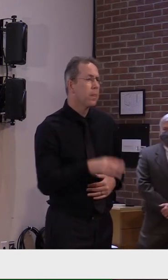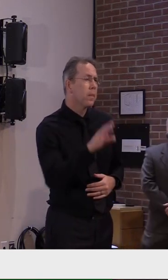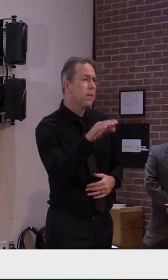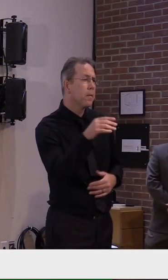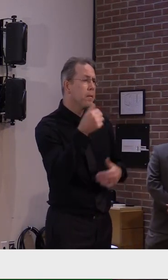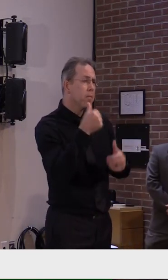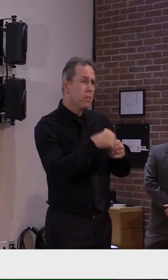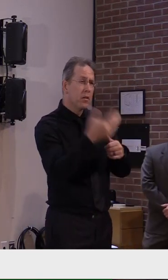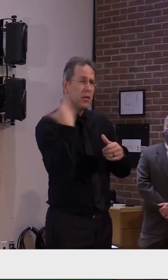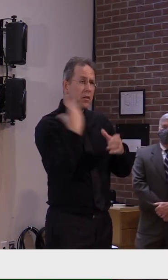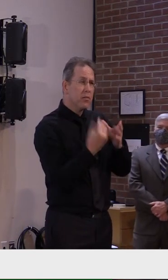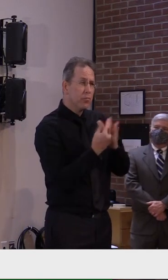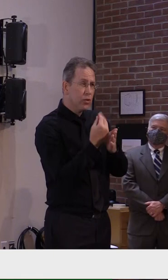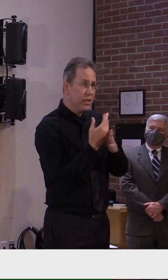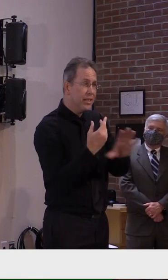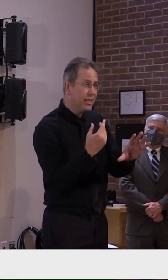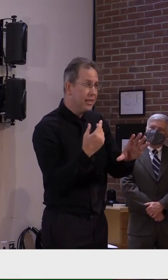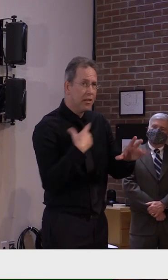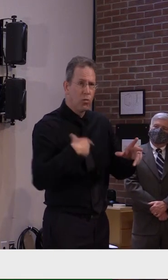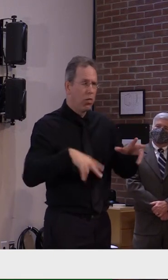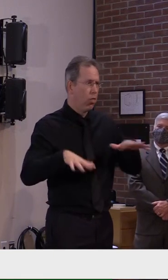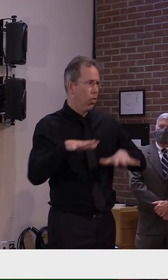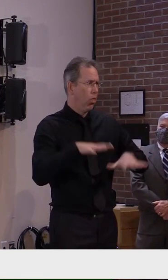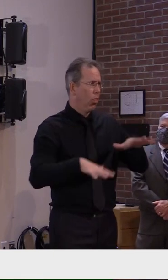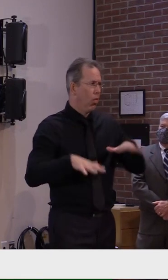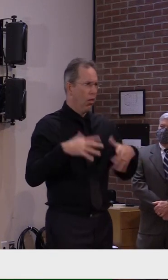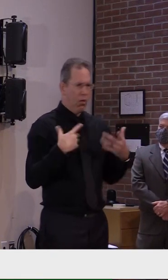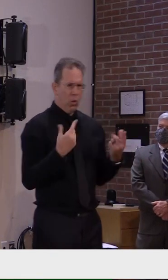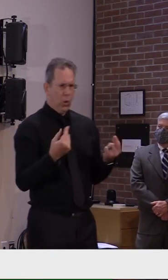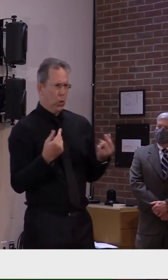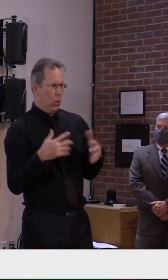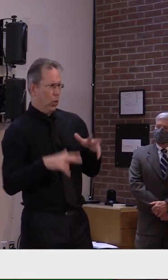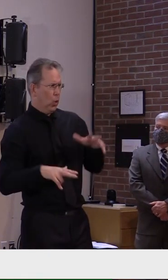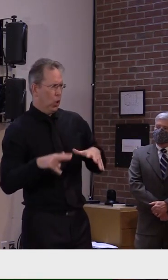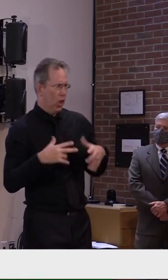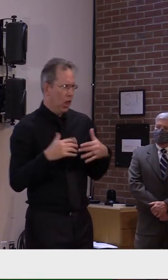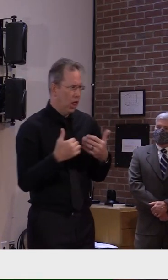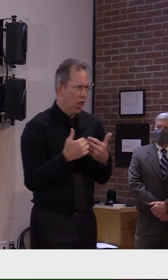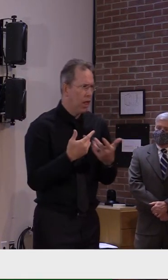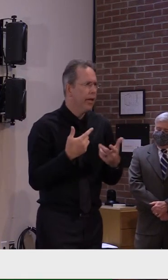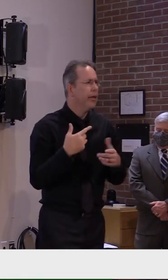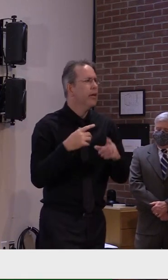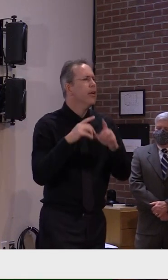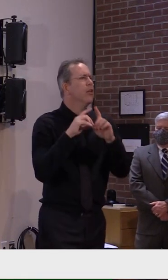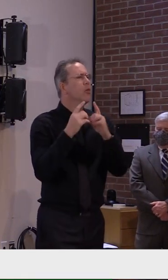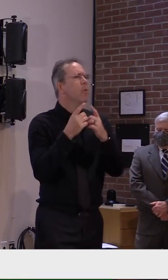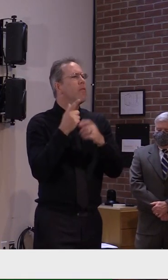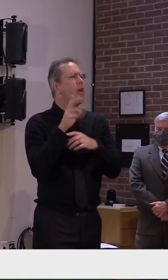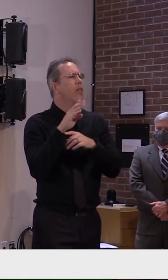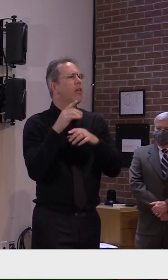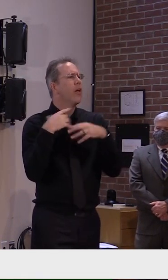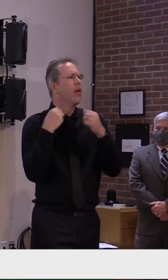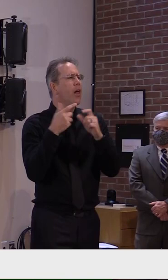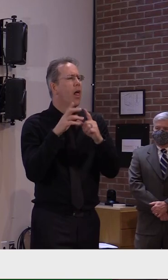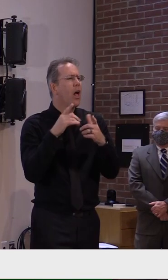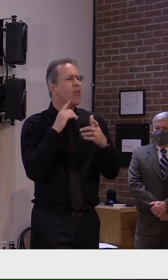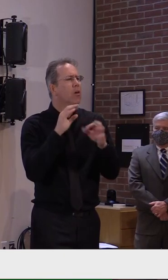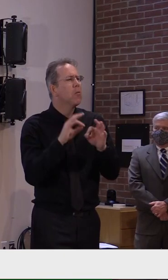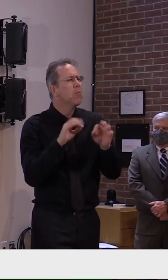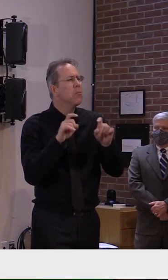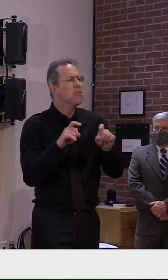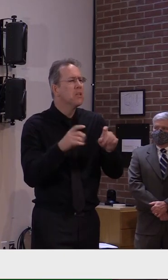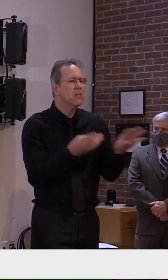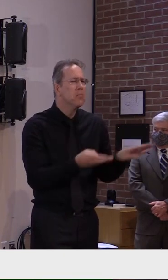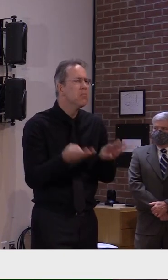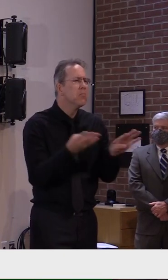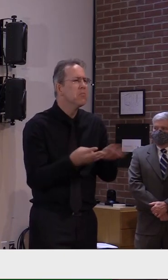our public health lab was testing maybe 200 or 300 a day. And recently, they hit a high mark